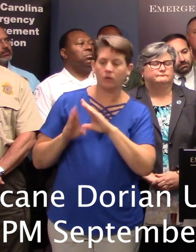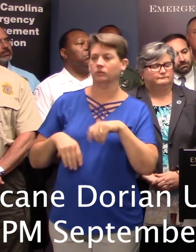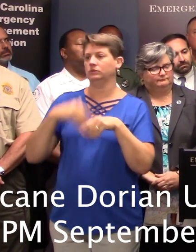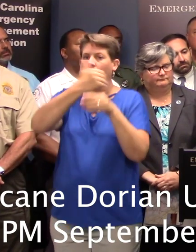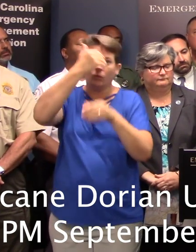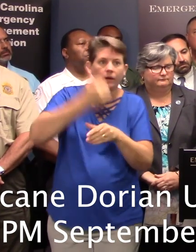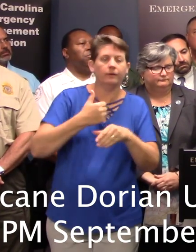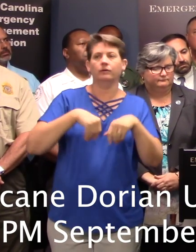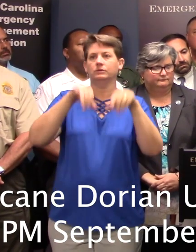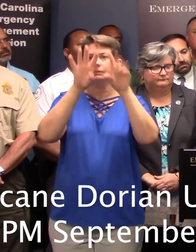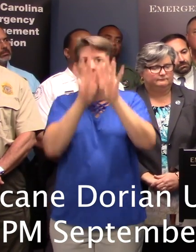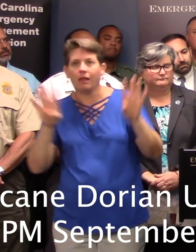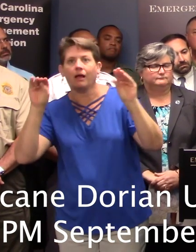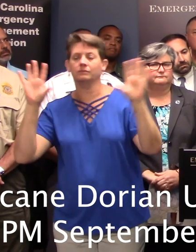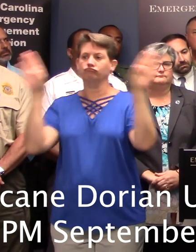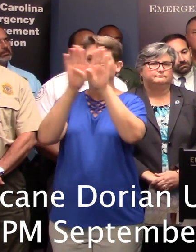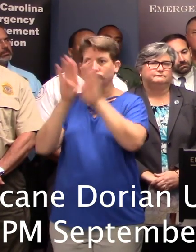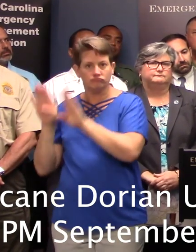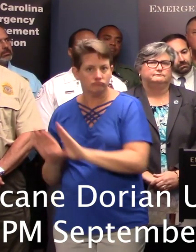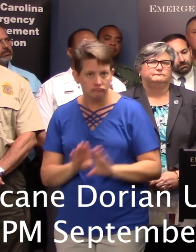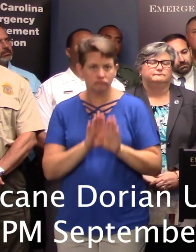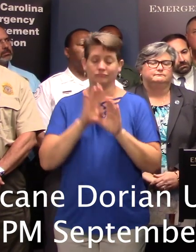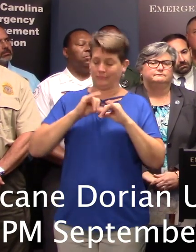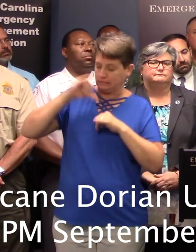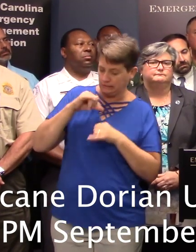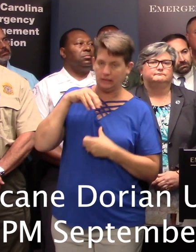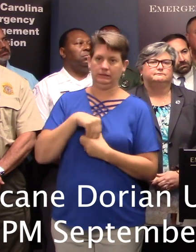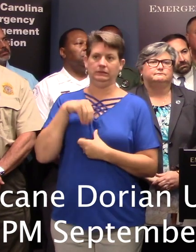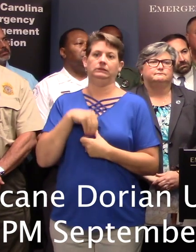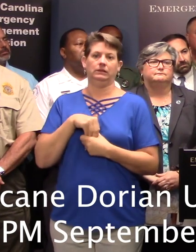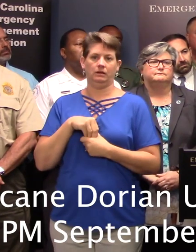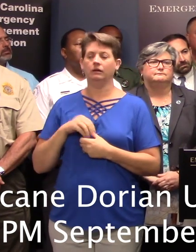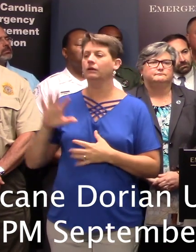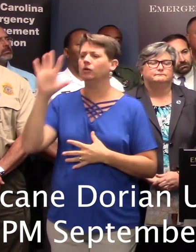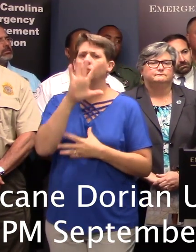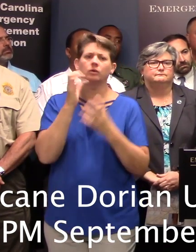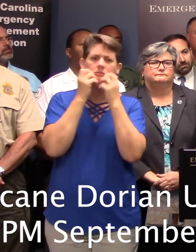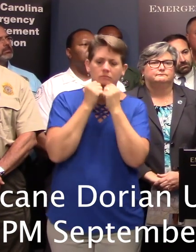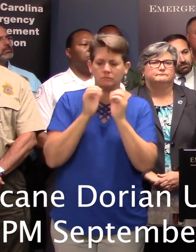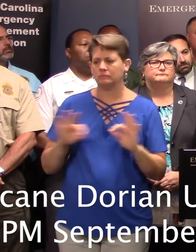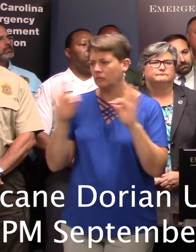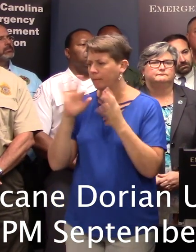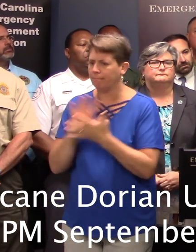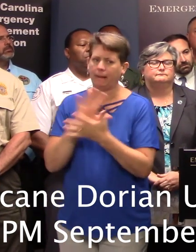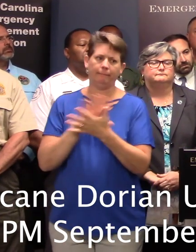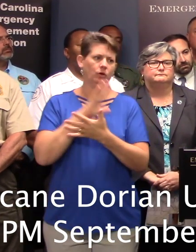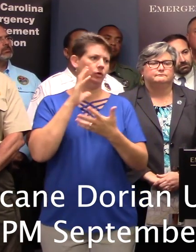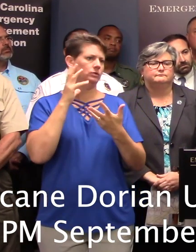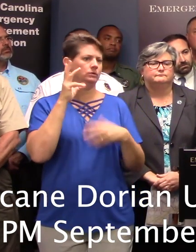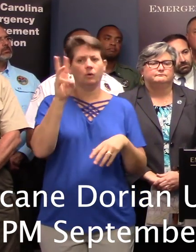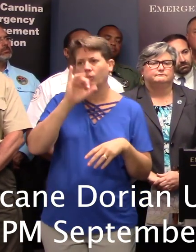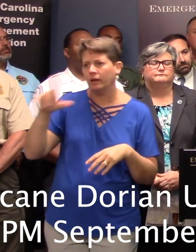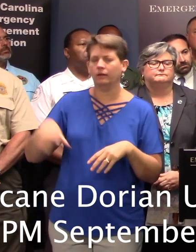blinds, and, again, get inside. Secure the important personal documents, wills, papers, deeds, things